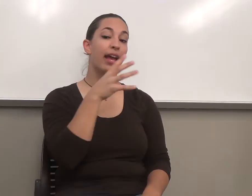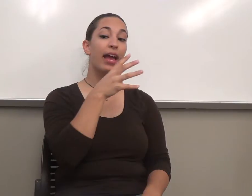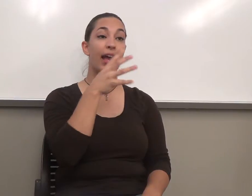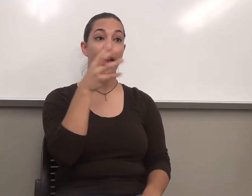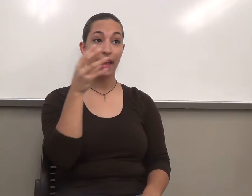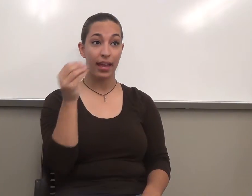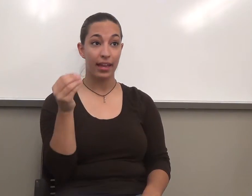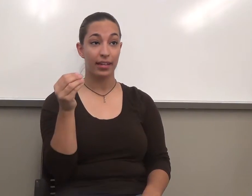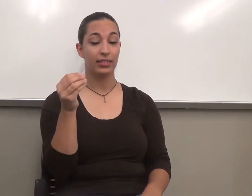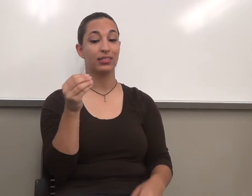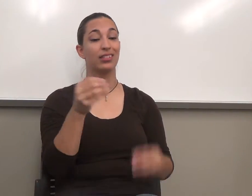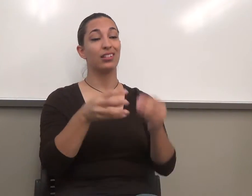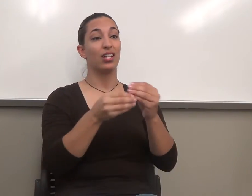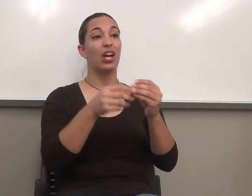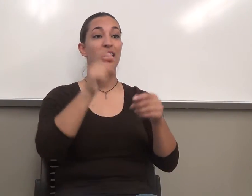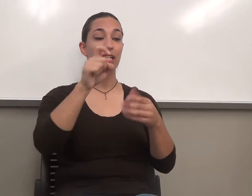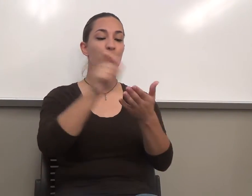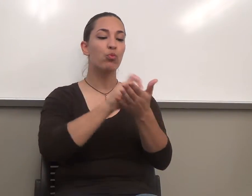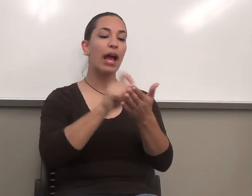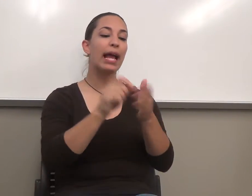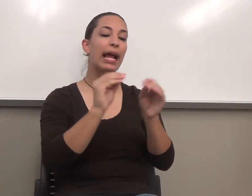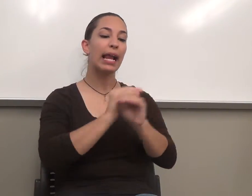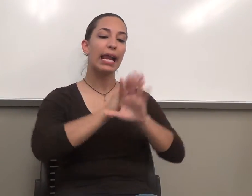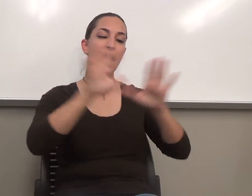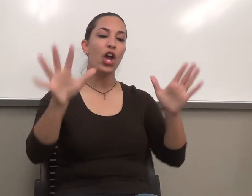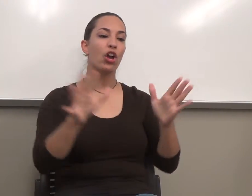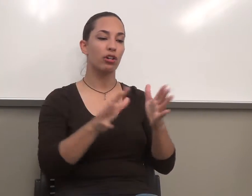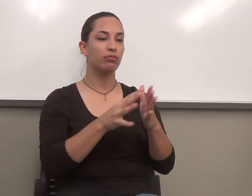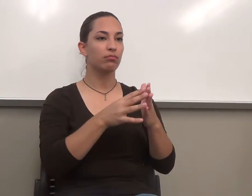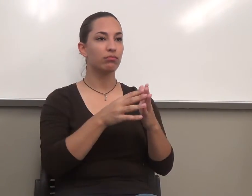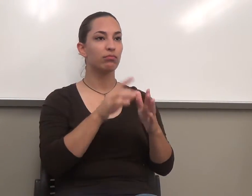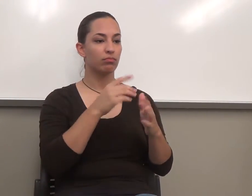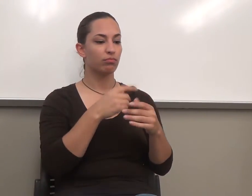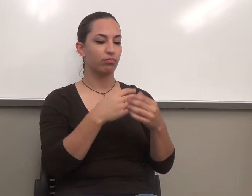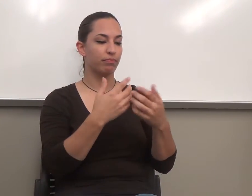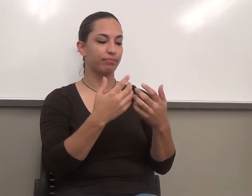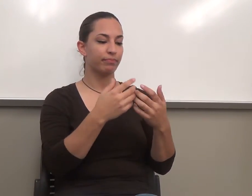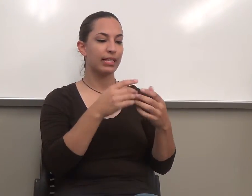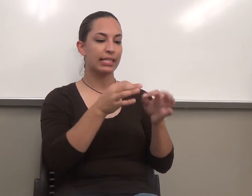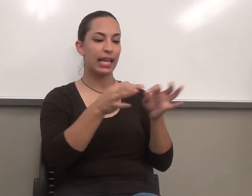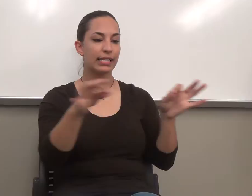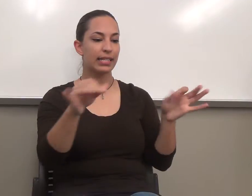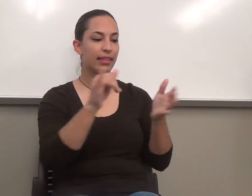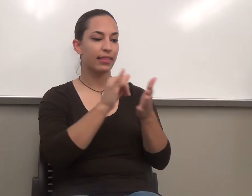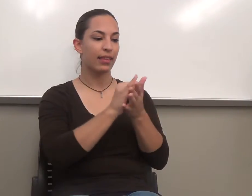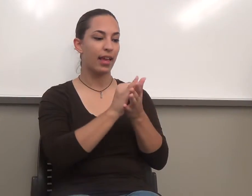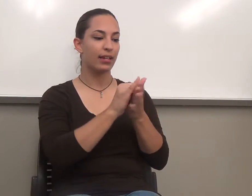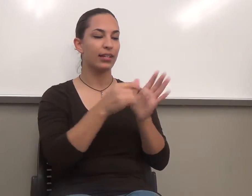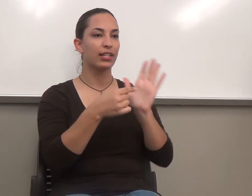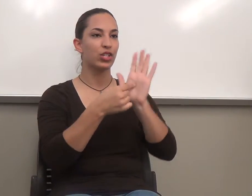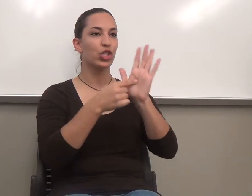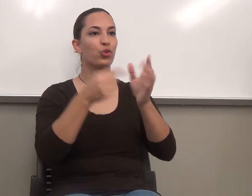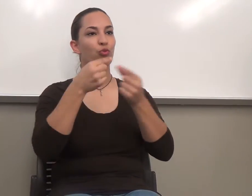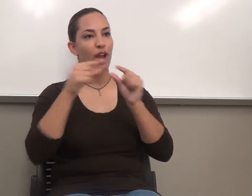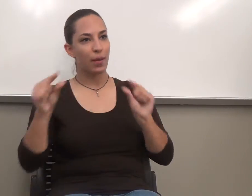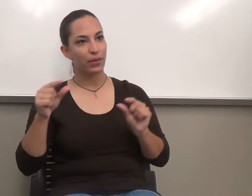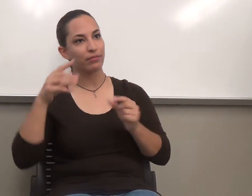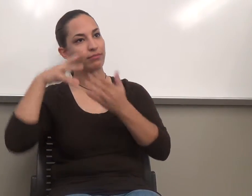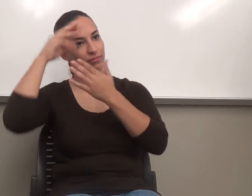effective sentences which demonstrate control of grammar, diction, and technical convergence. A lot of that's going to be in the